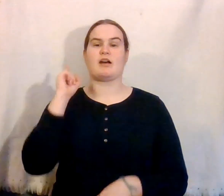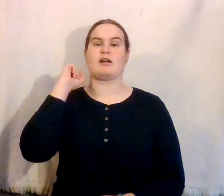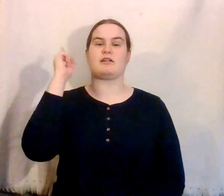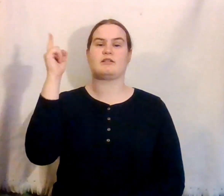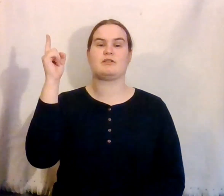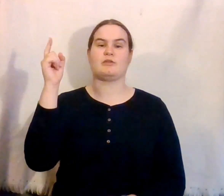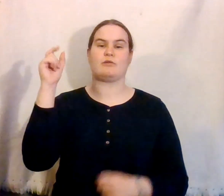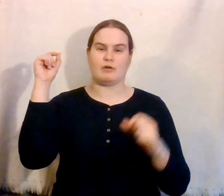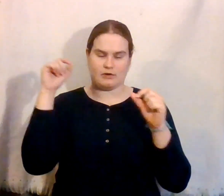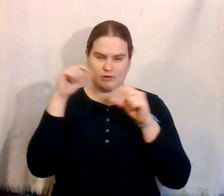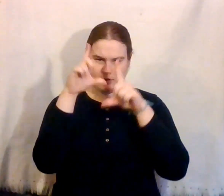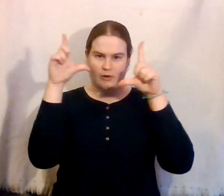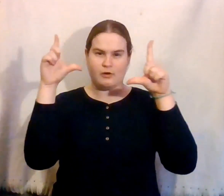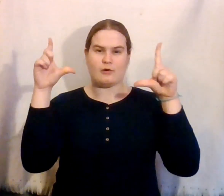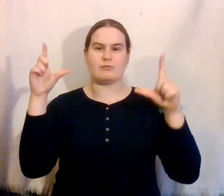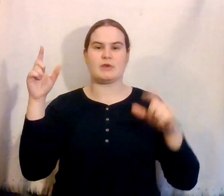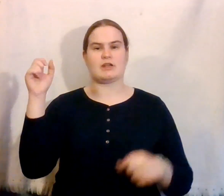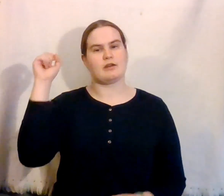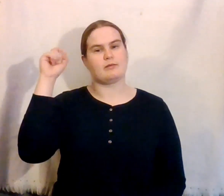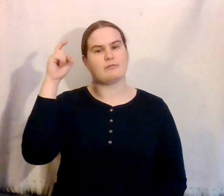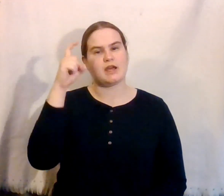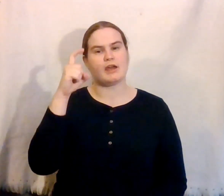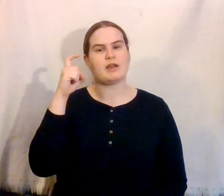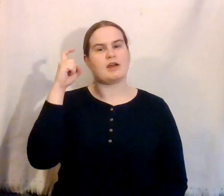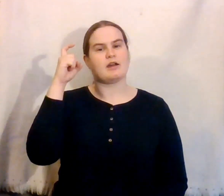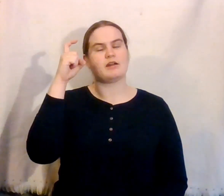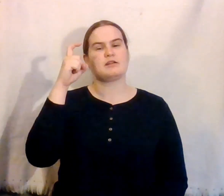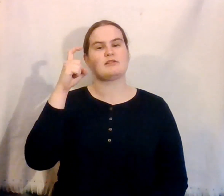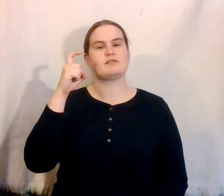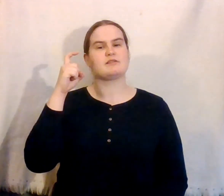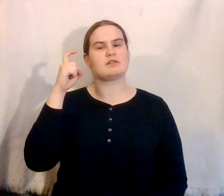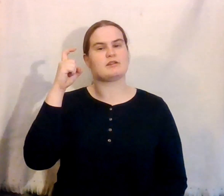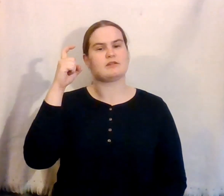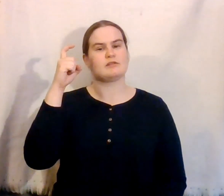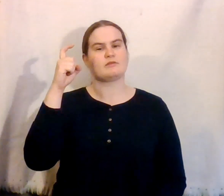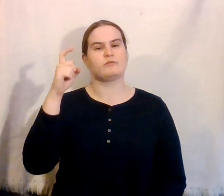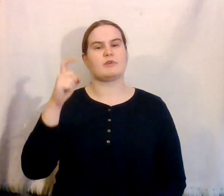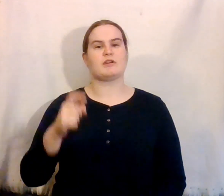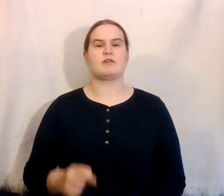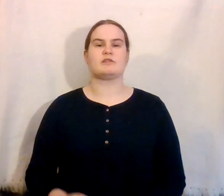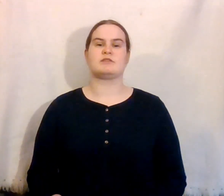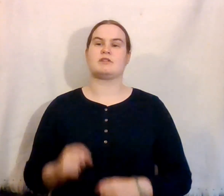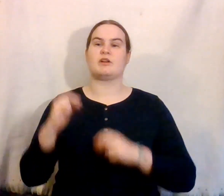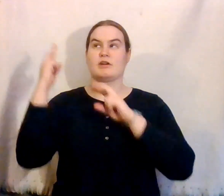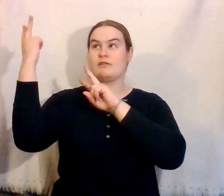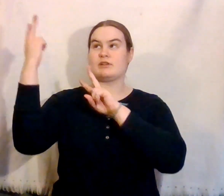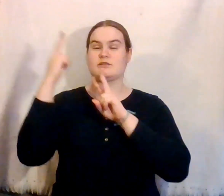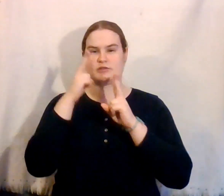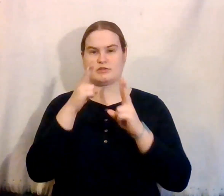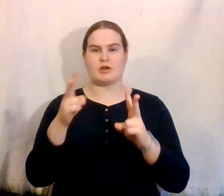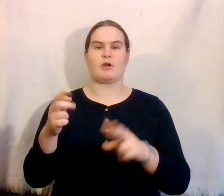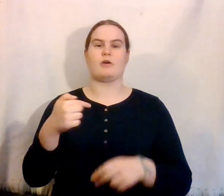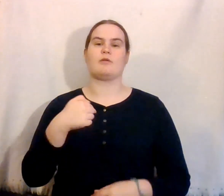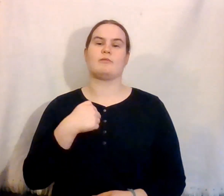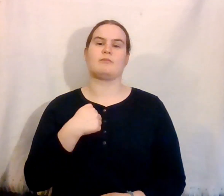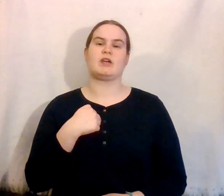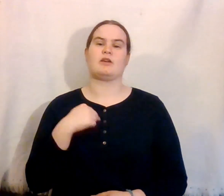you Open up my eyes in wonder And show me